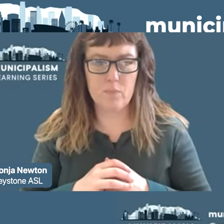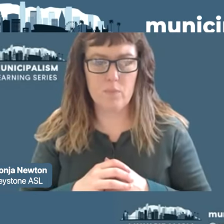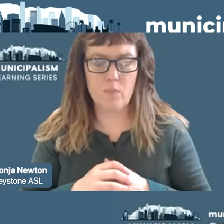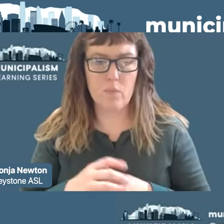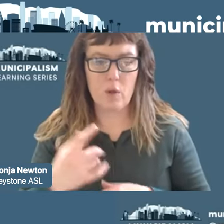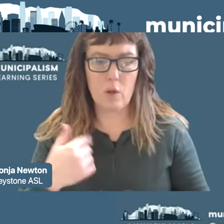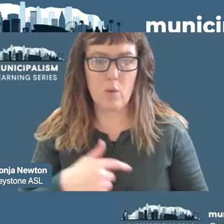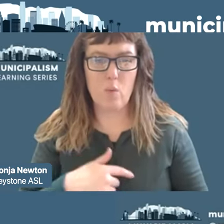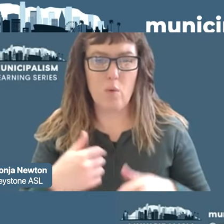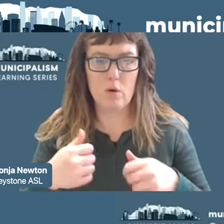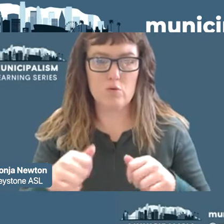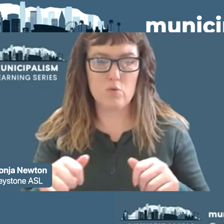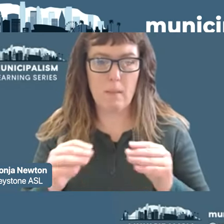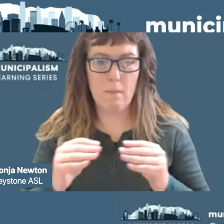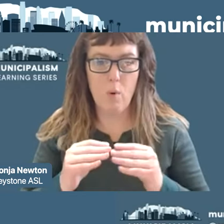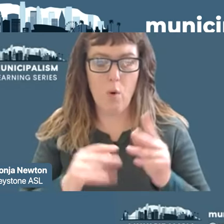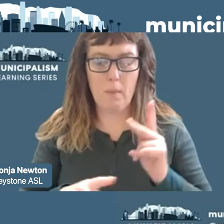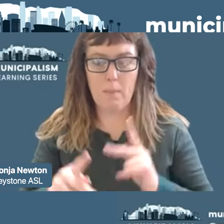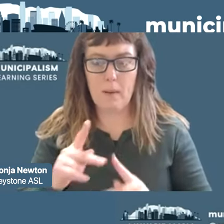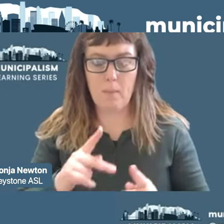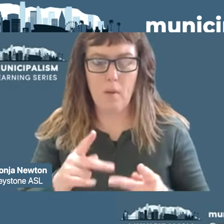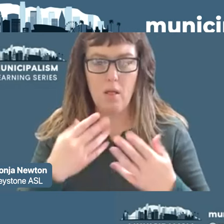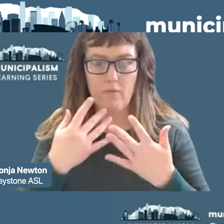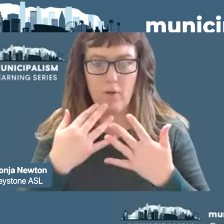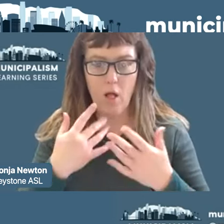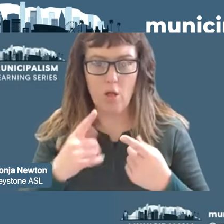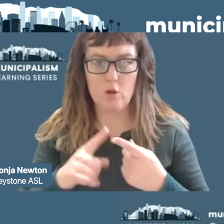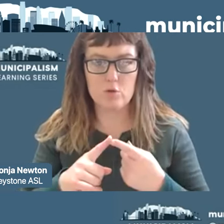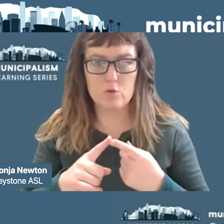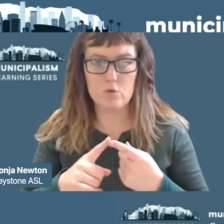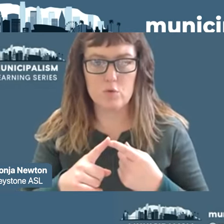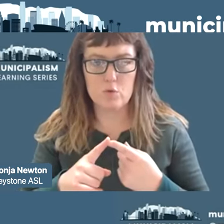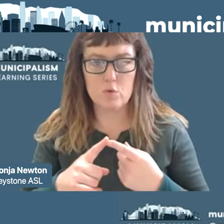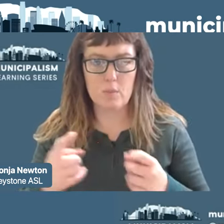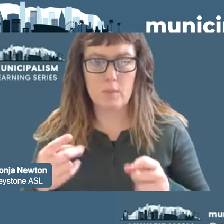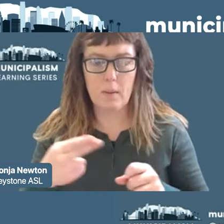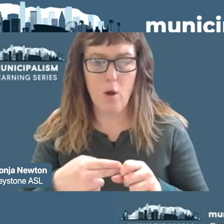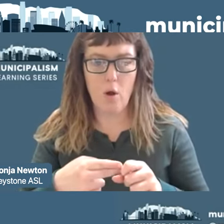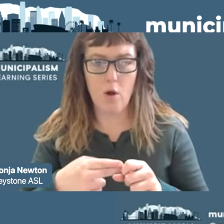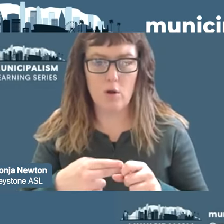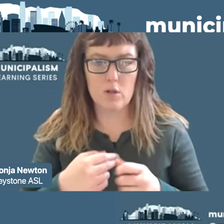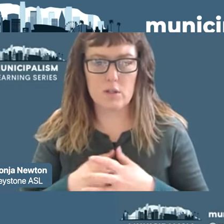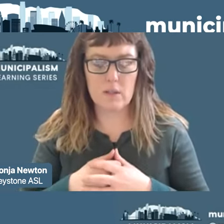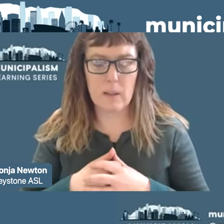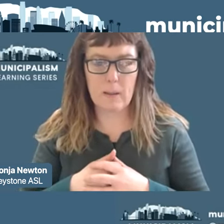more people of color more young folks to be part of this movement and this